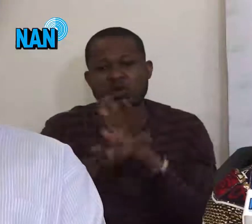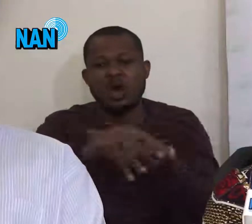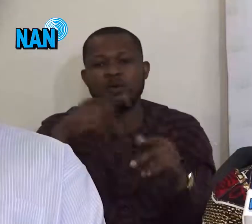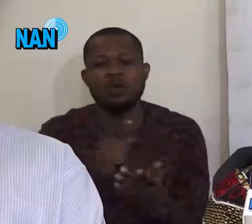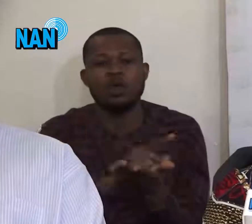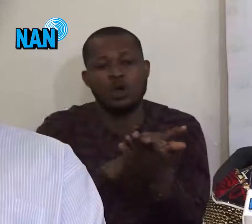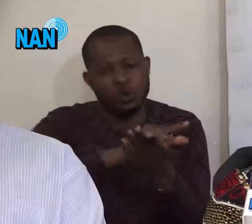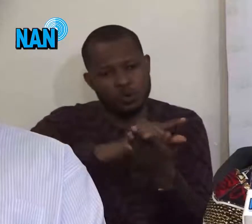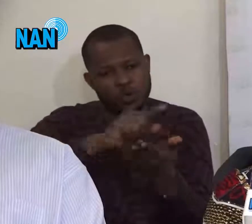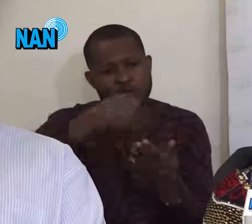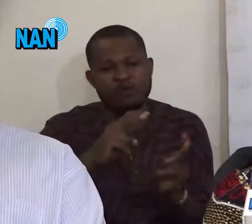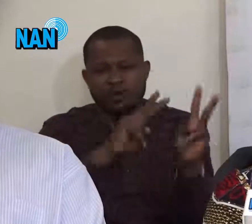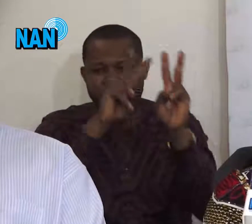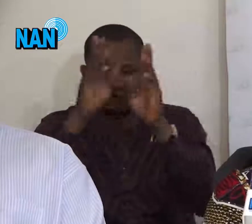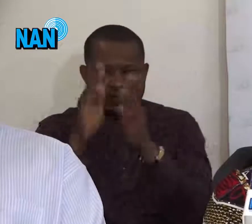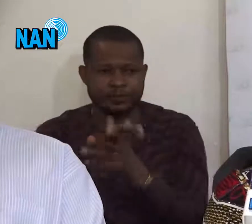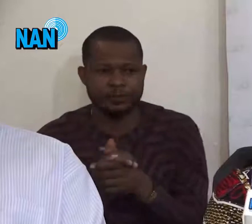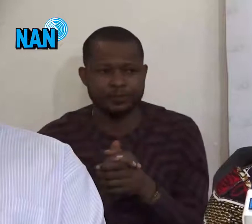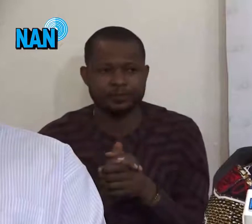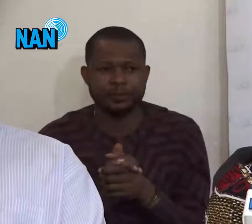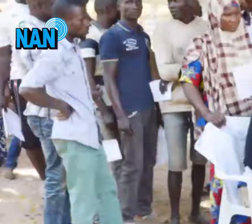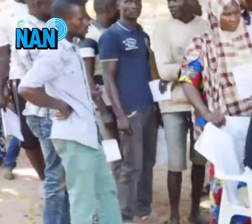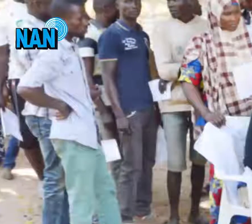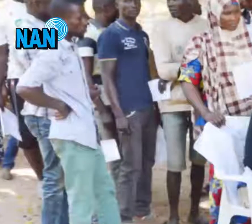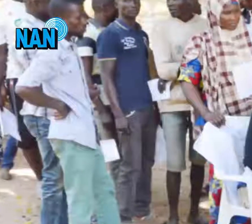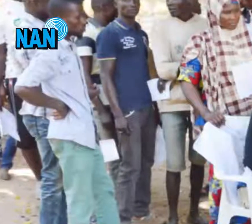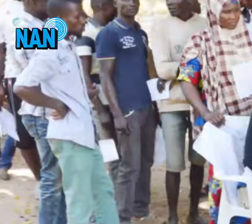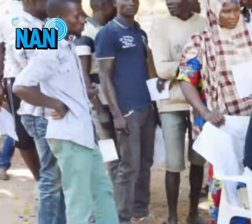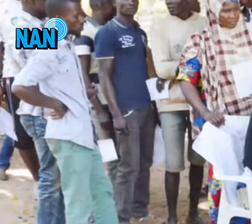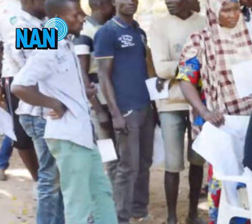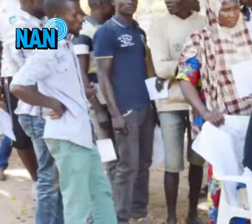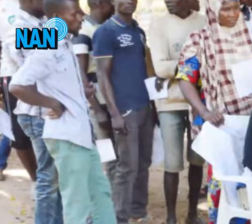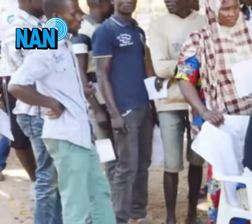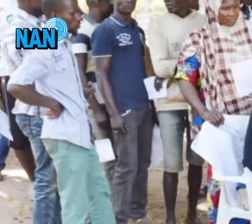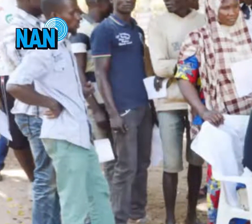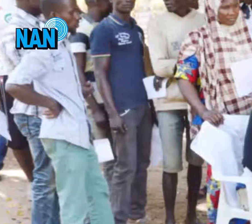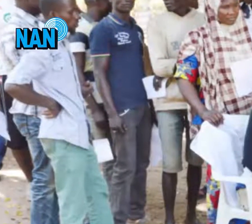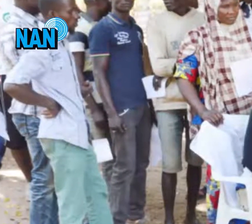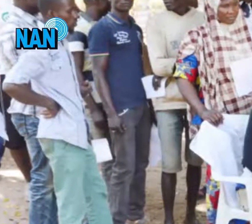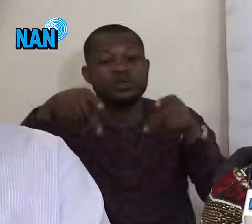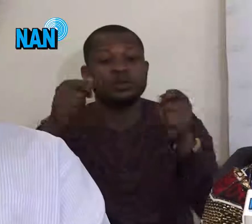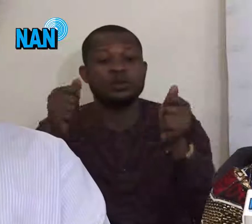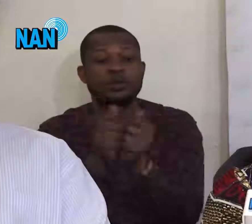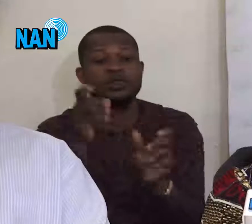interpreters at polling and registration centres in Anambra State. Ms. Grace Jerry,